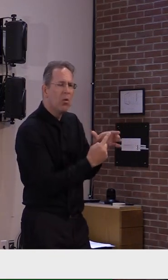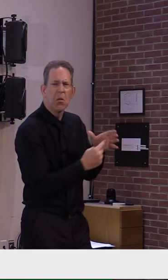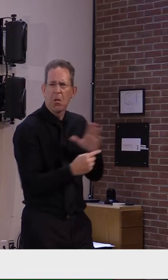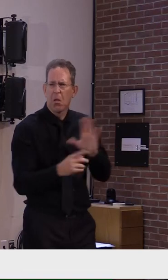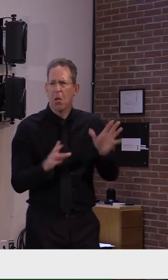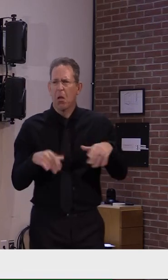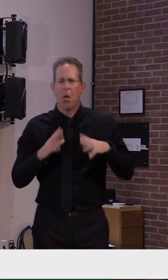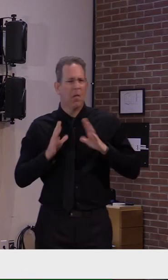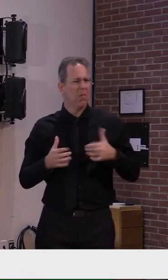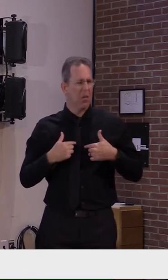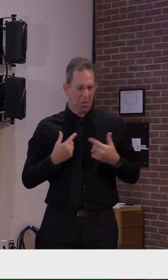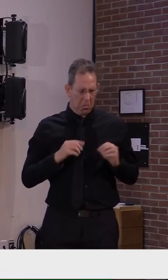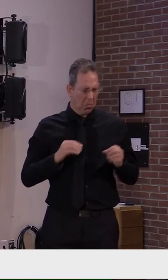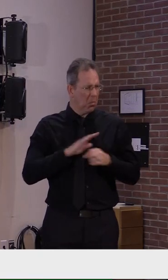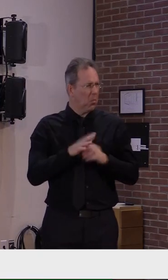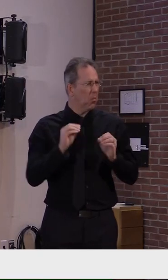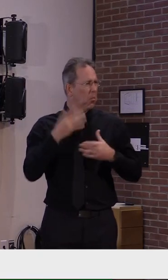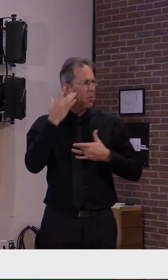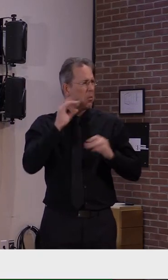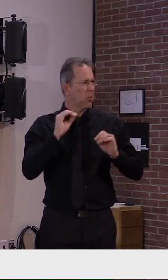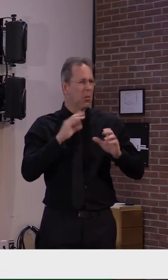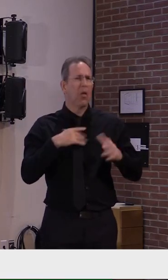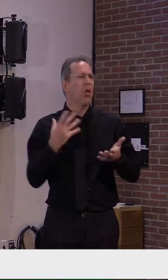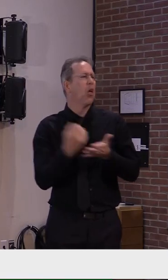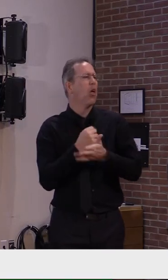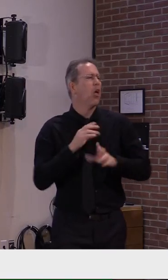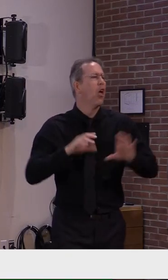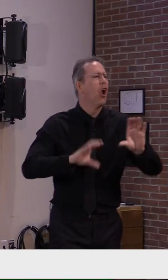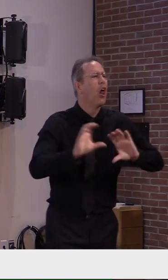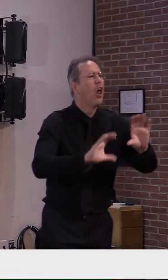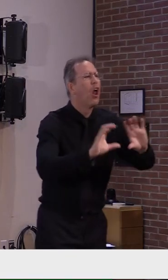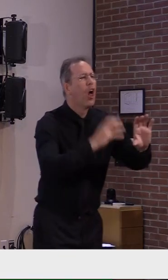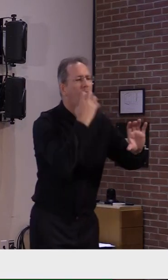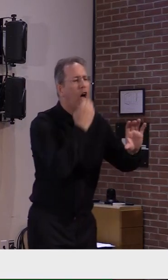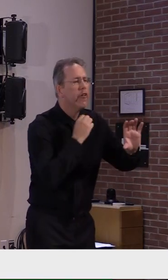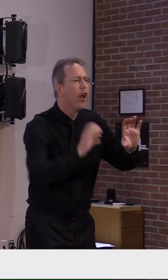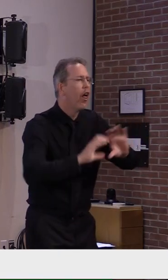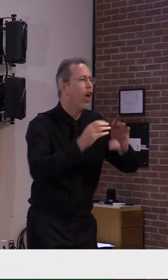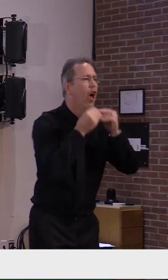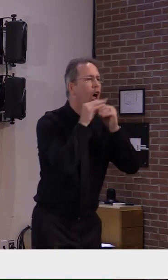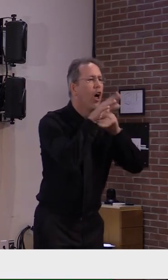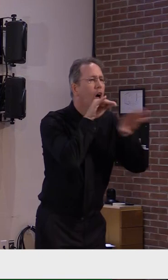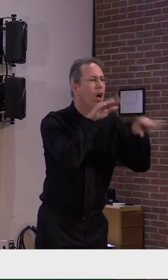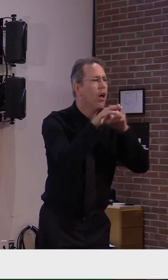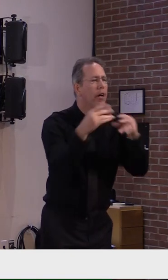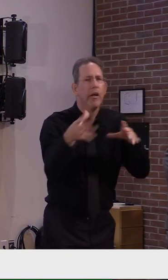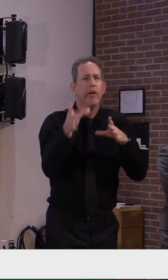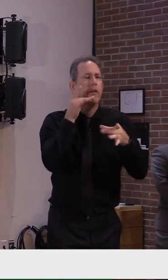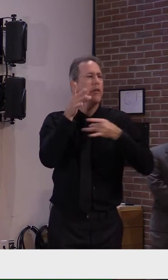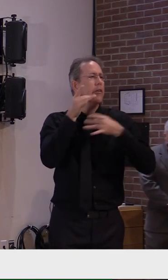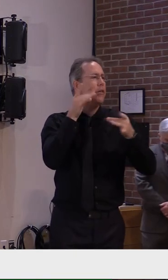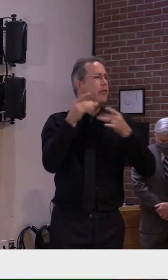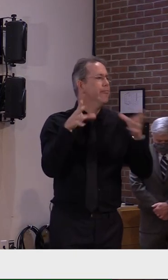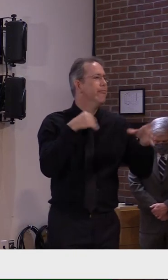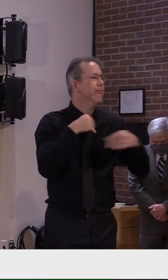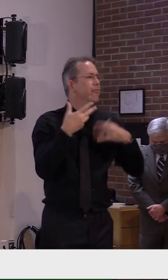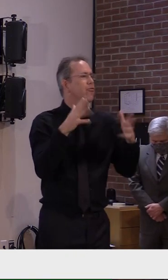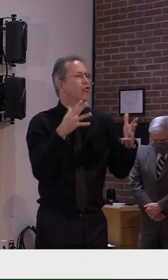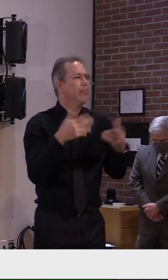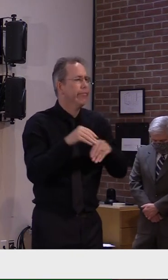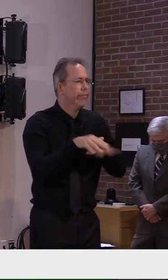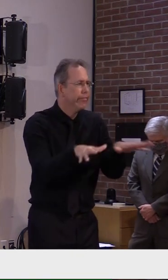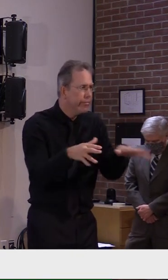transmission person to other people. So, obviously, nothing is perfect as the, uh, governor has said on a number of times.